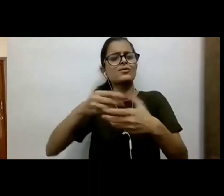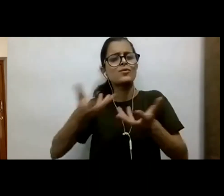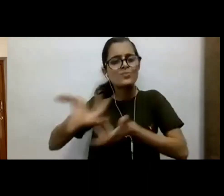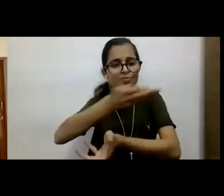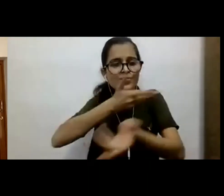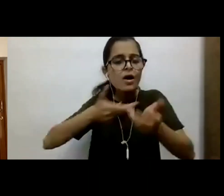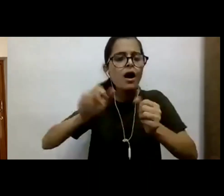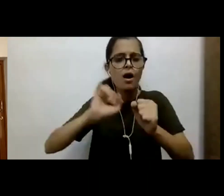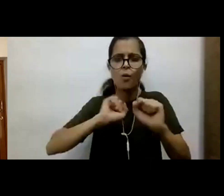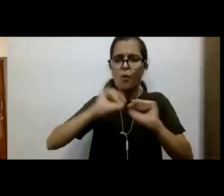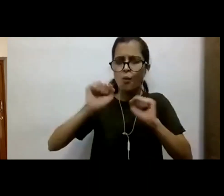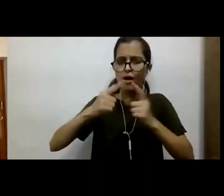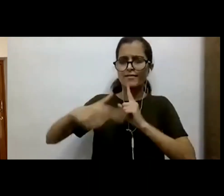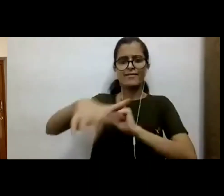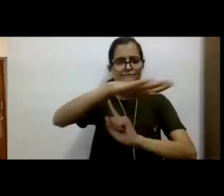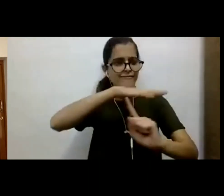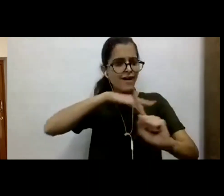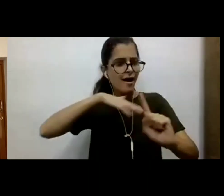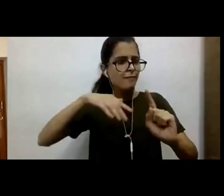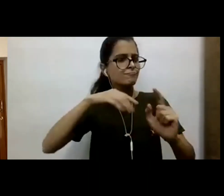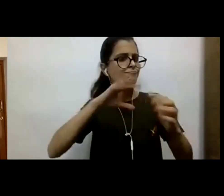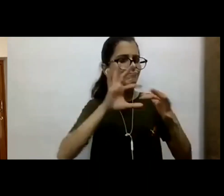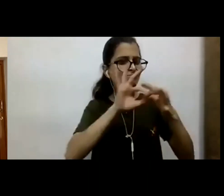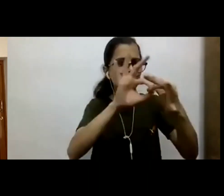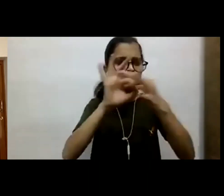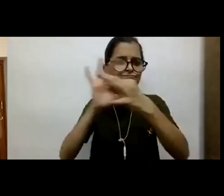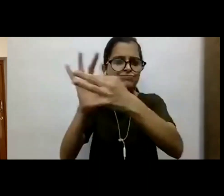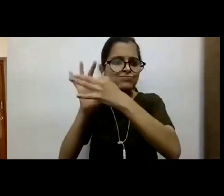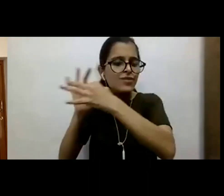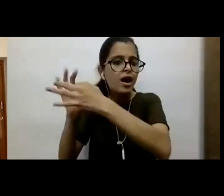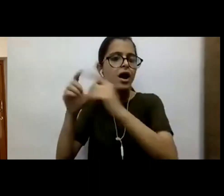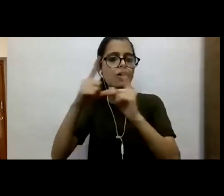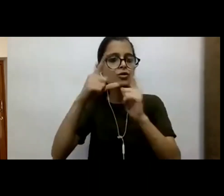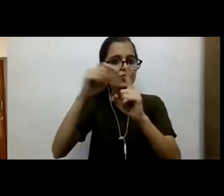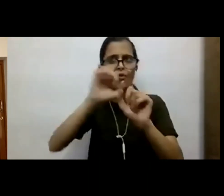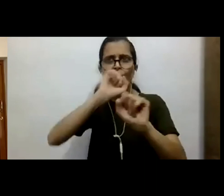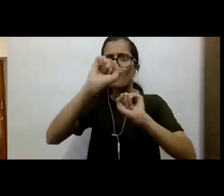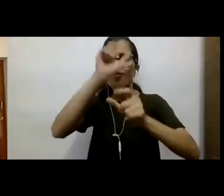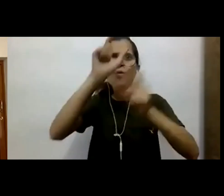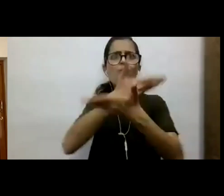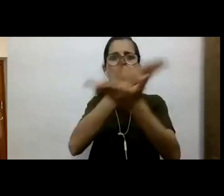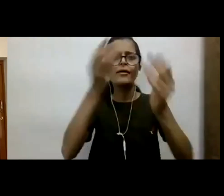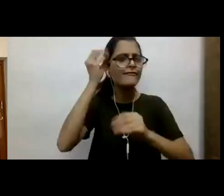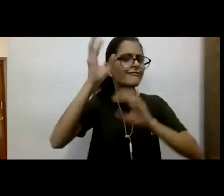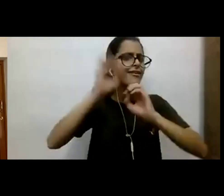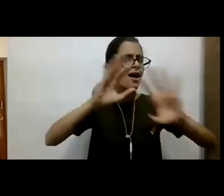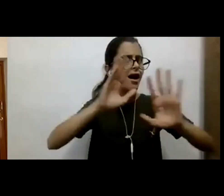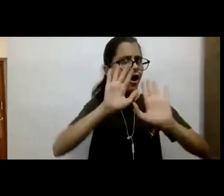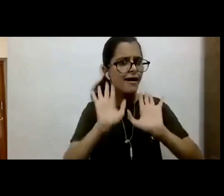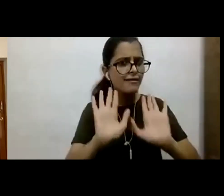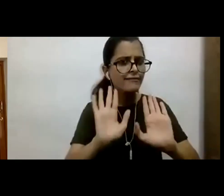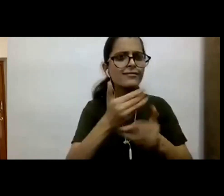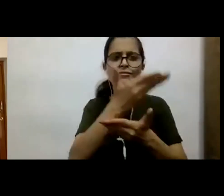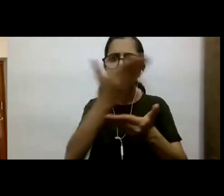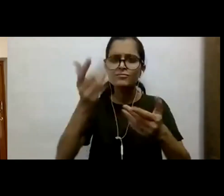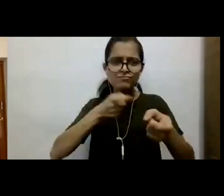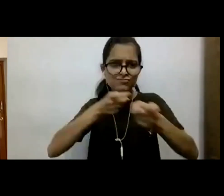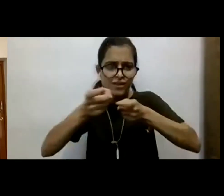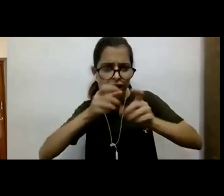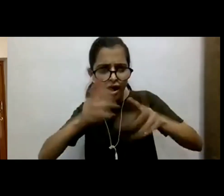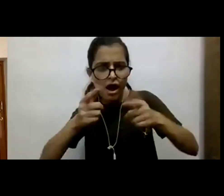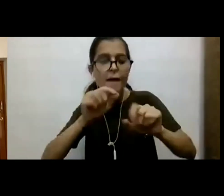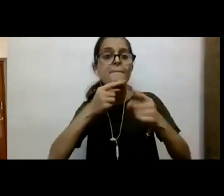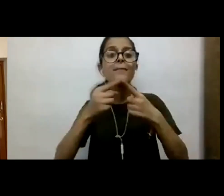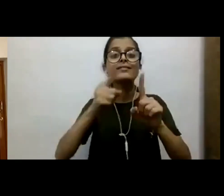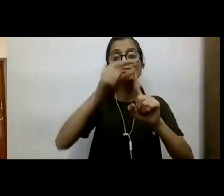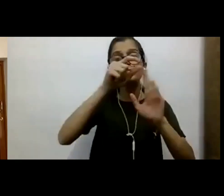of the environment. And that's where we have to be very aware citizens. We need to monitor. We need to, you know, monitor not just the policy, but what